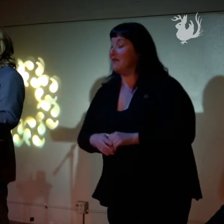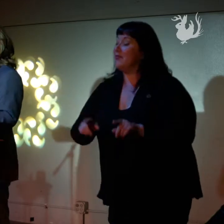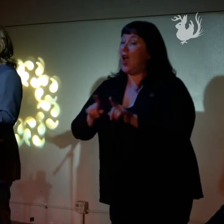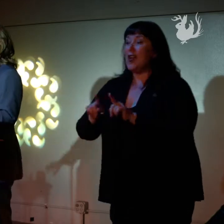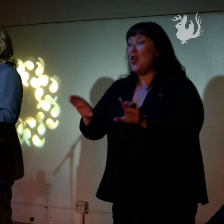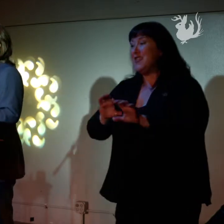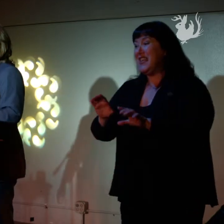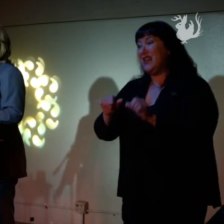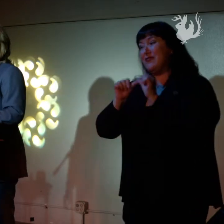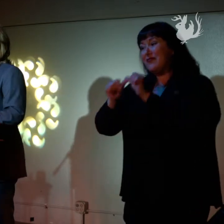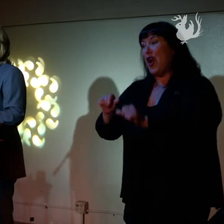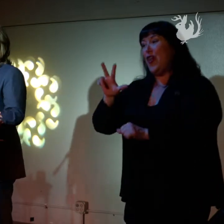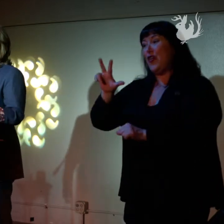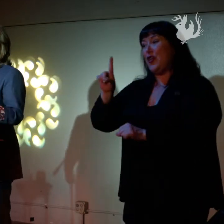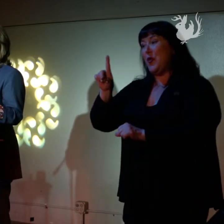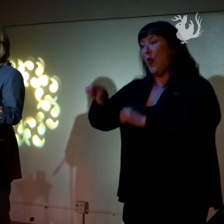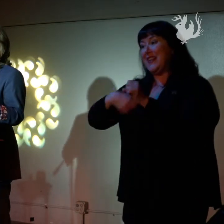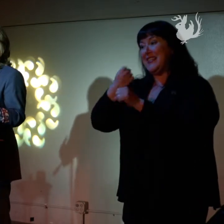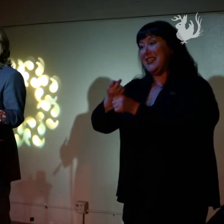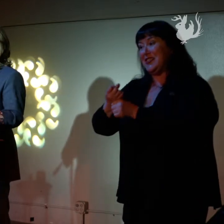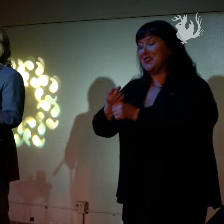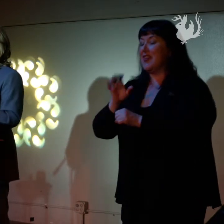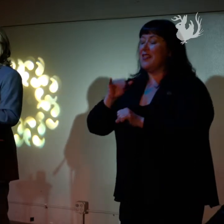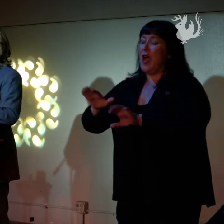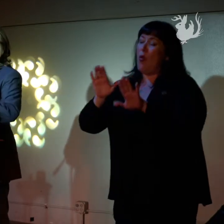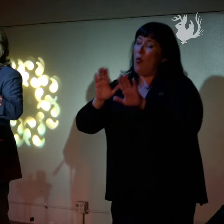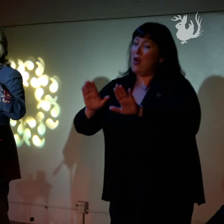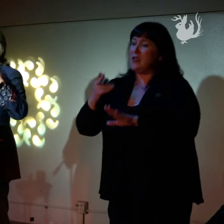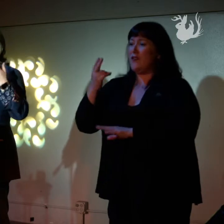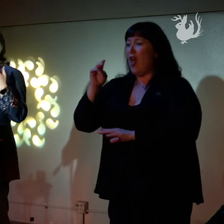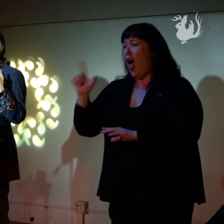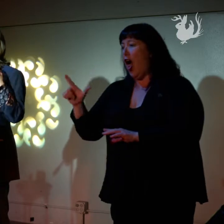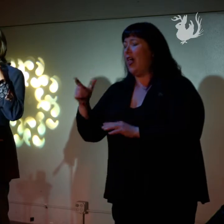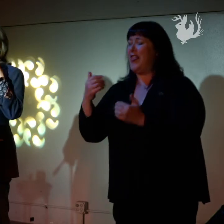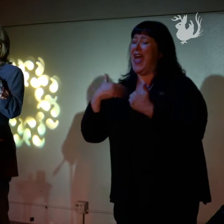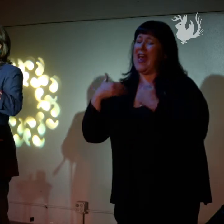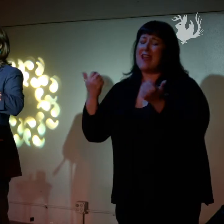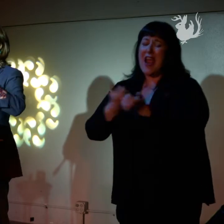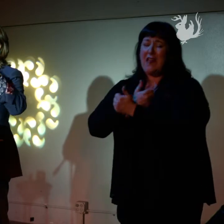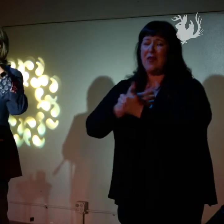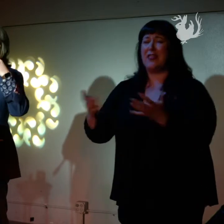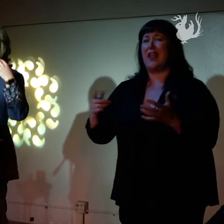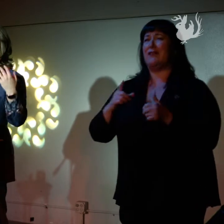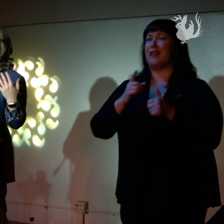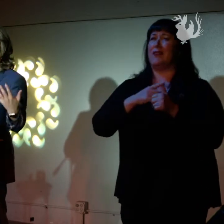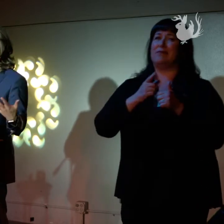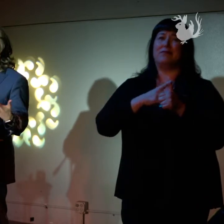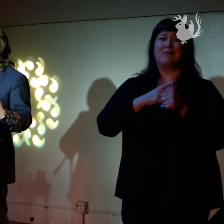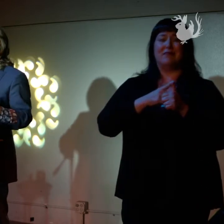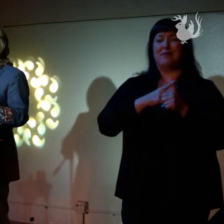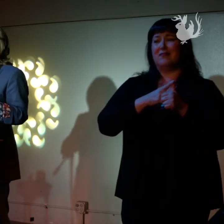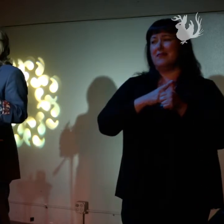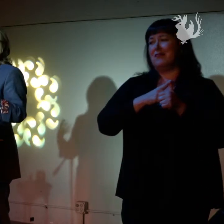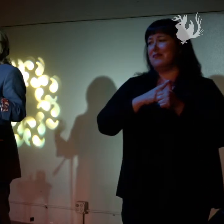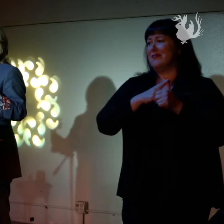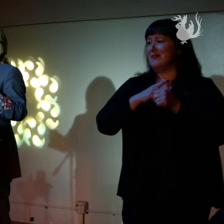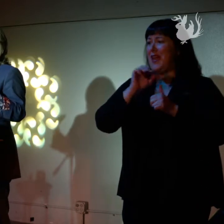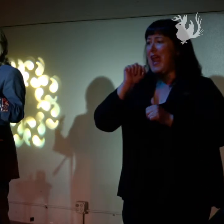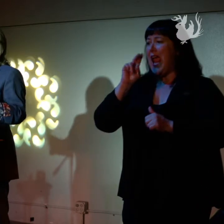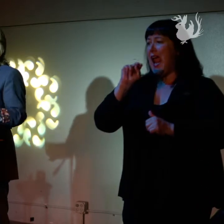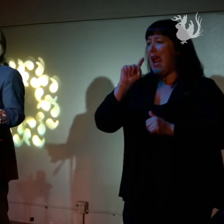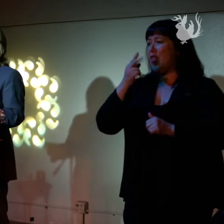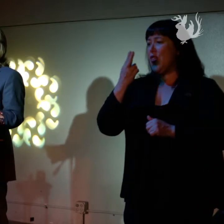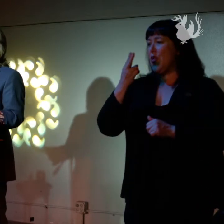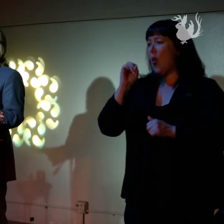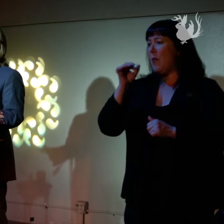he did this for 31 years. So this wonderful hall that had everything from anthropological issues and